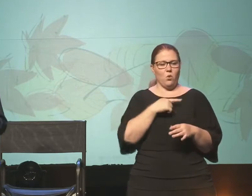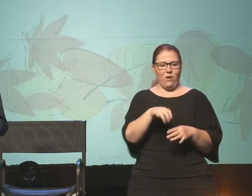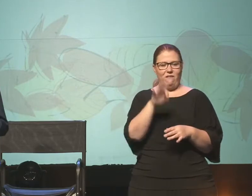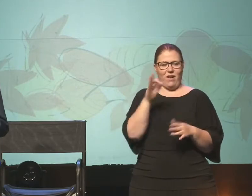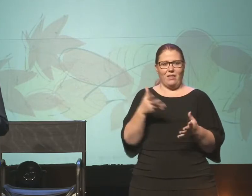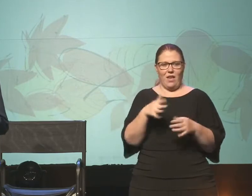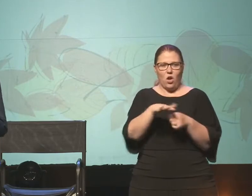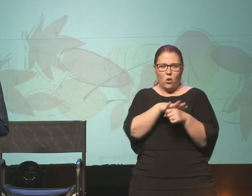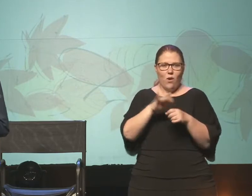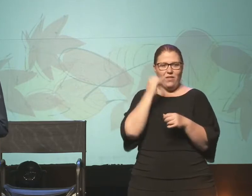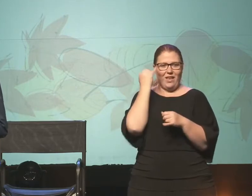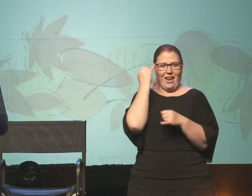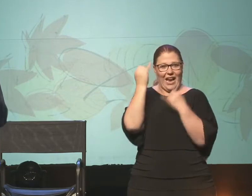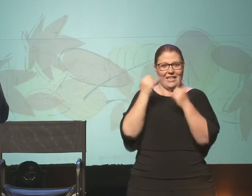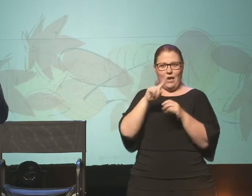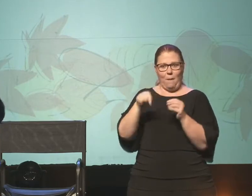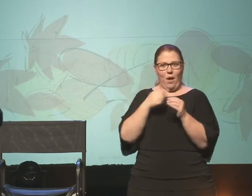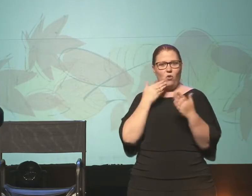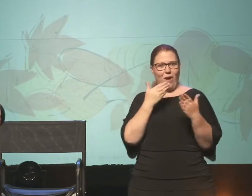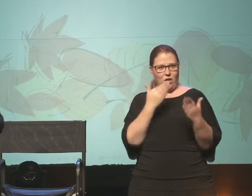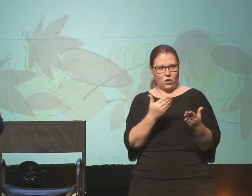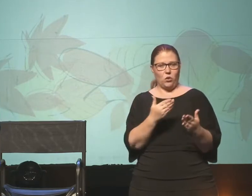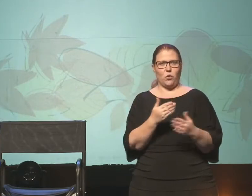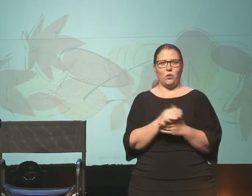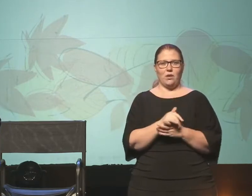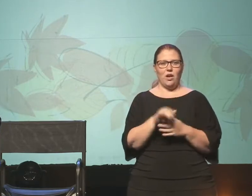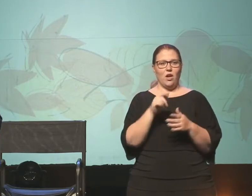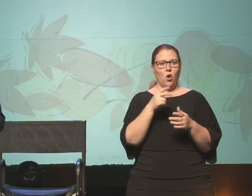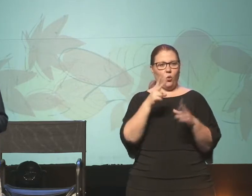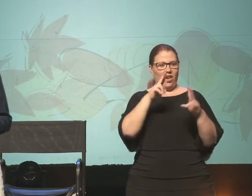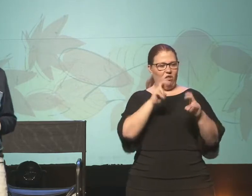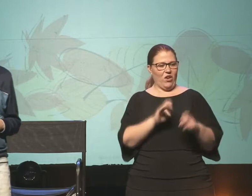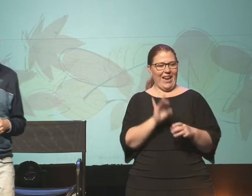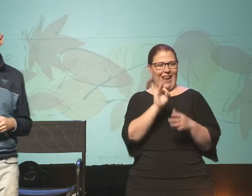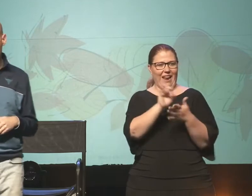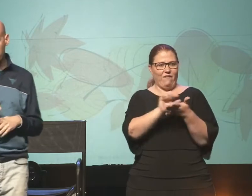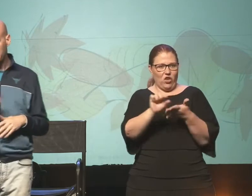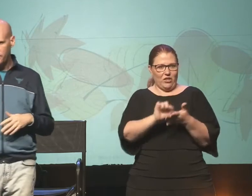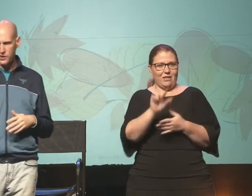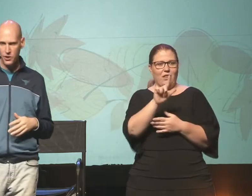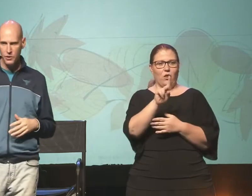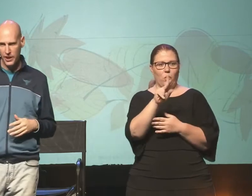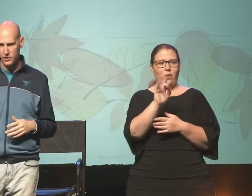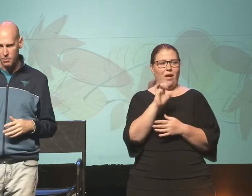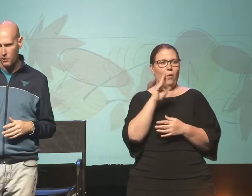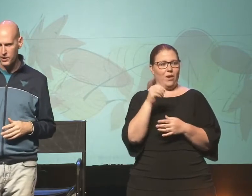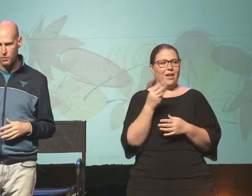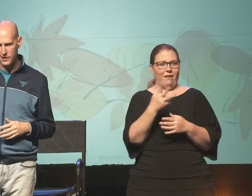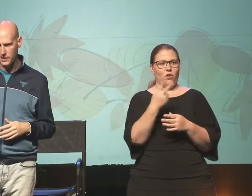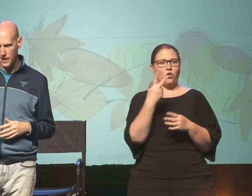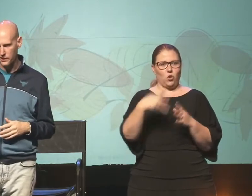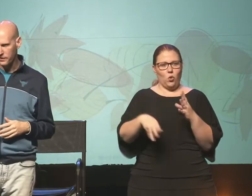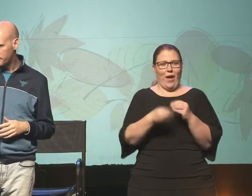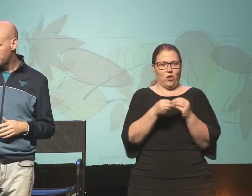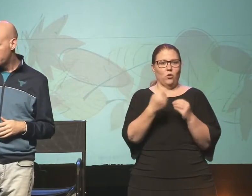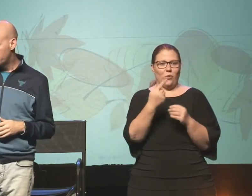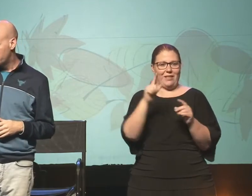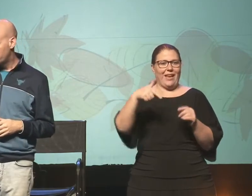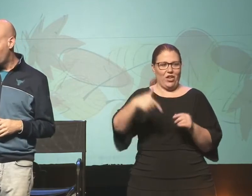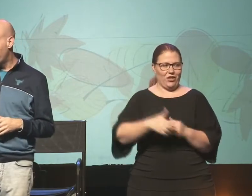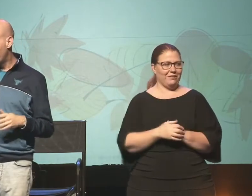around this idea of gratitude? I want to look at eight verses in Luke, and I'm going to give you two extra bonus ones later.